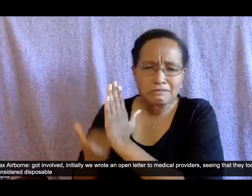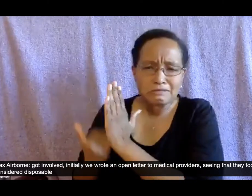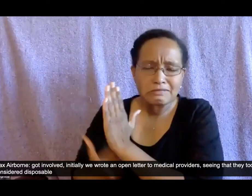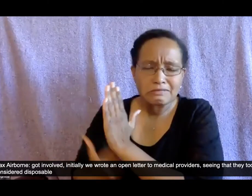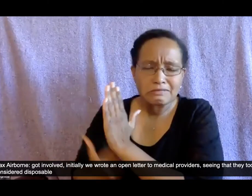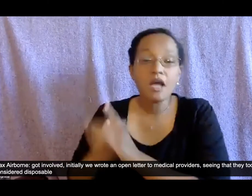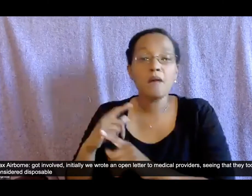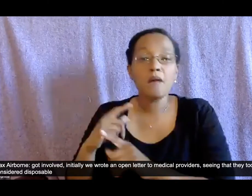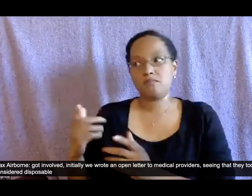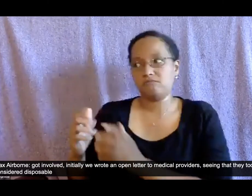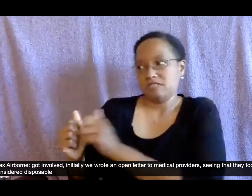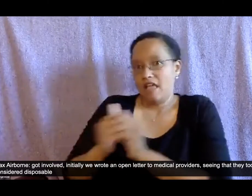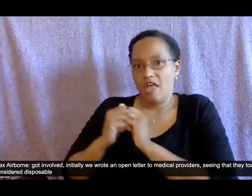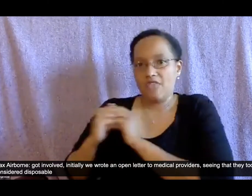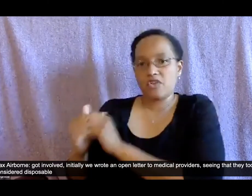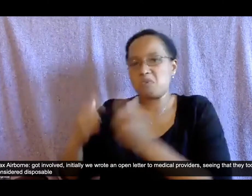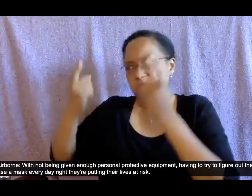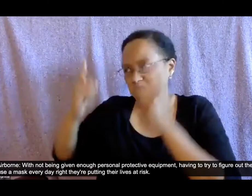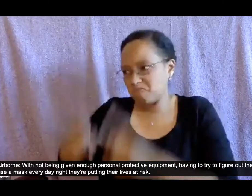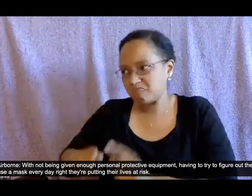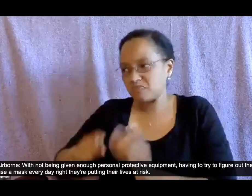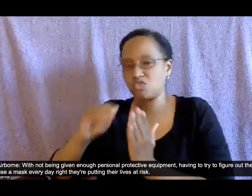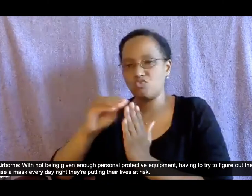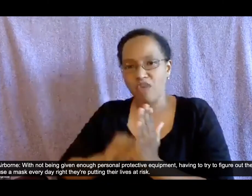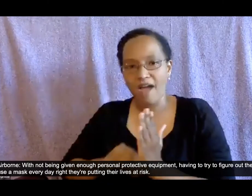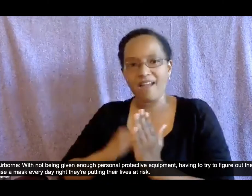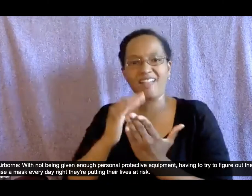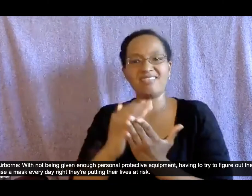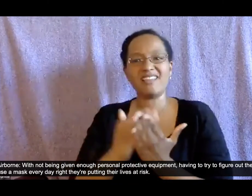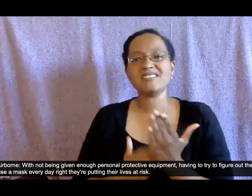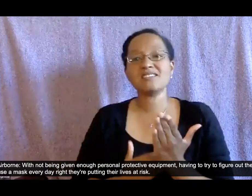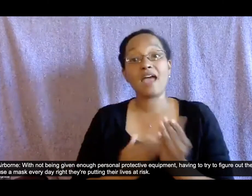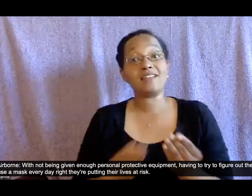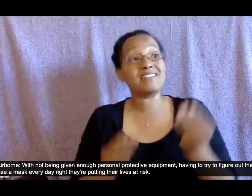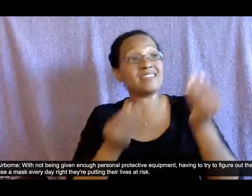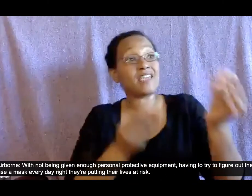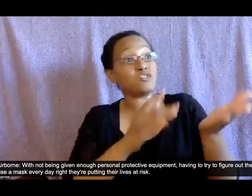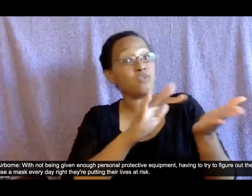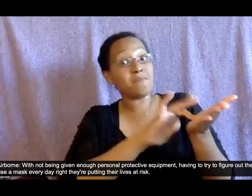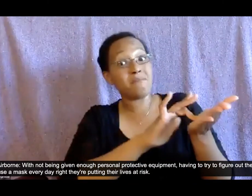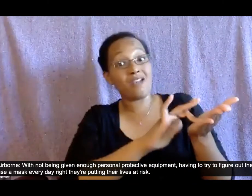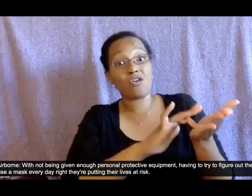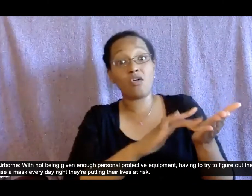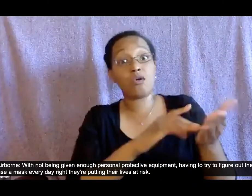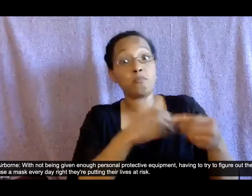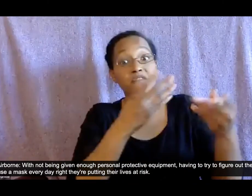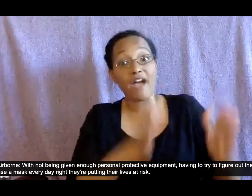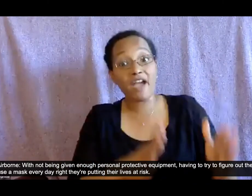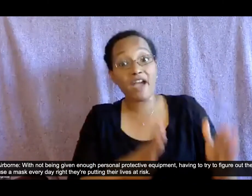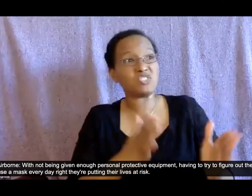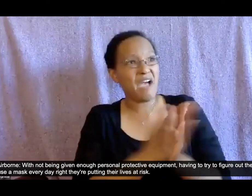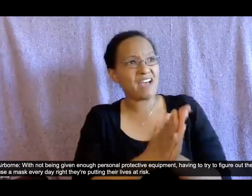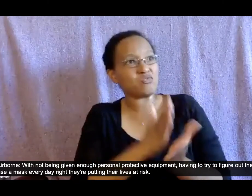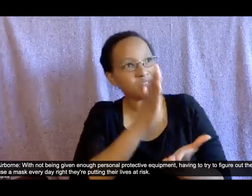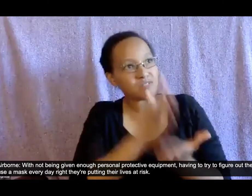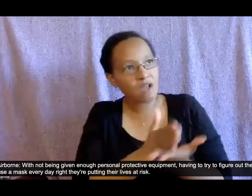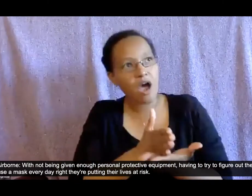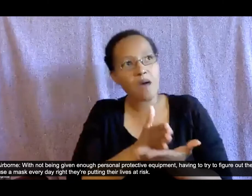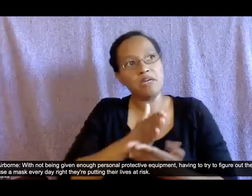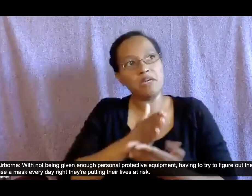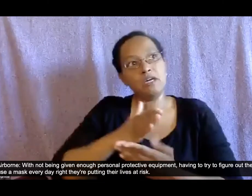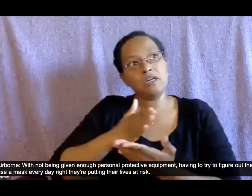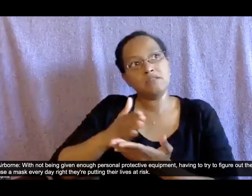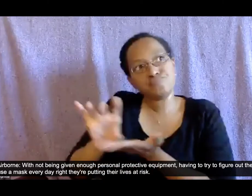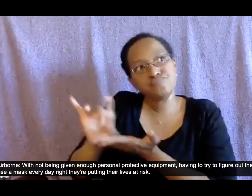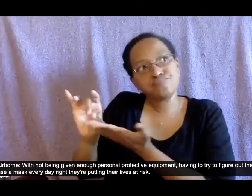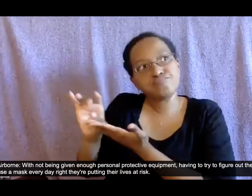too were being considered disposable with not being given enough personal protective equipment having to try to figure out their own having to reuse